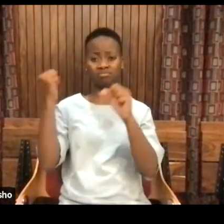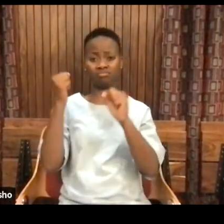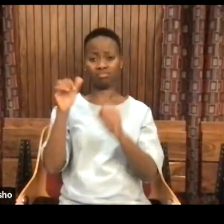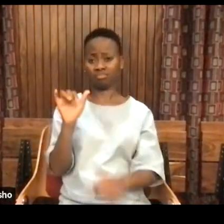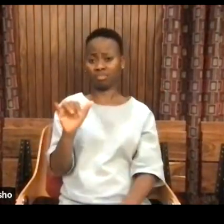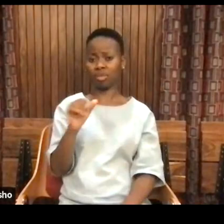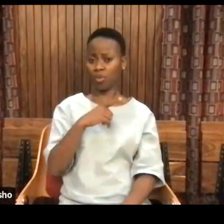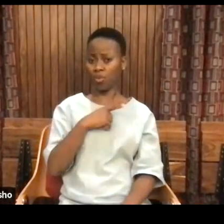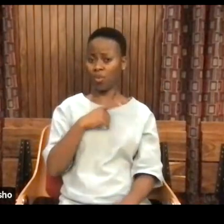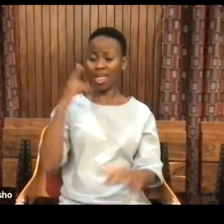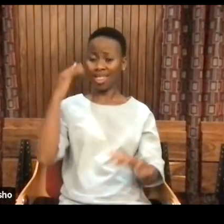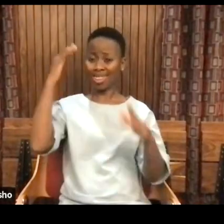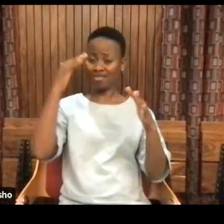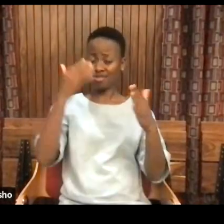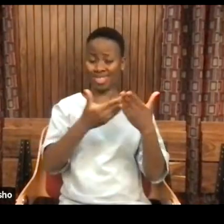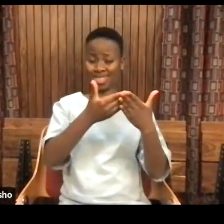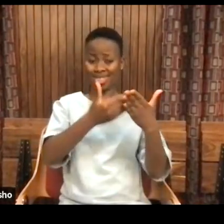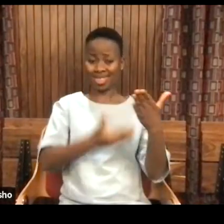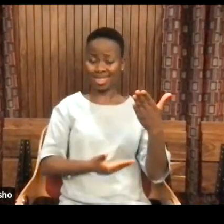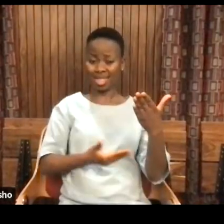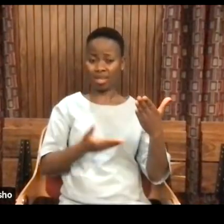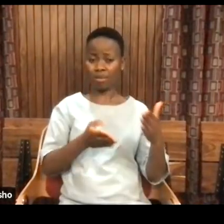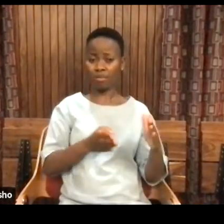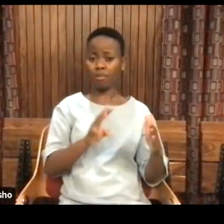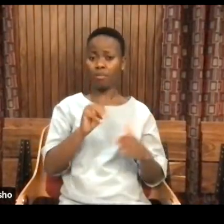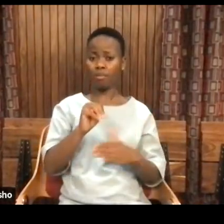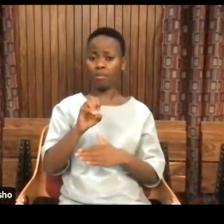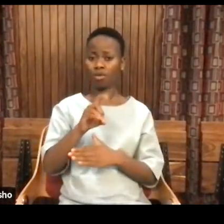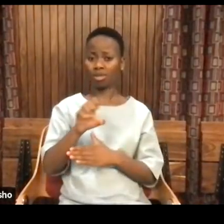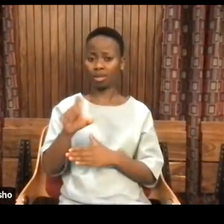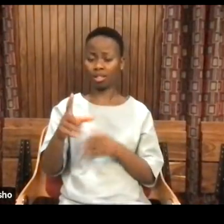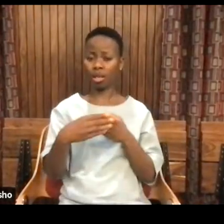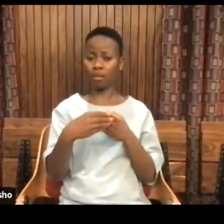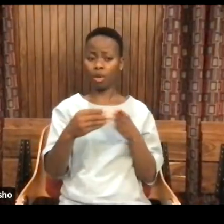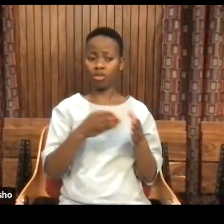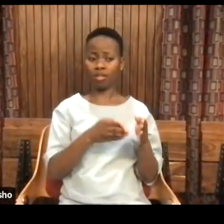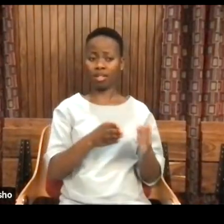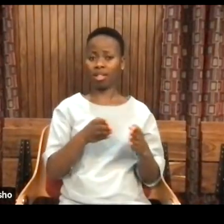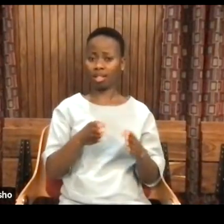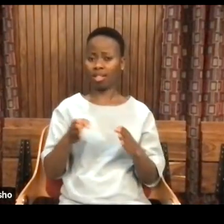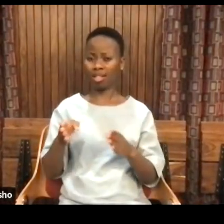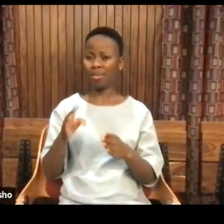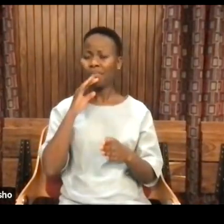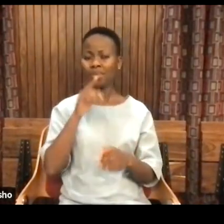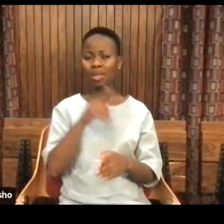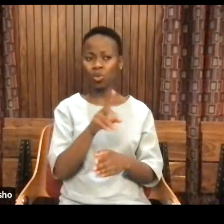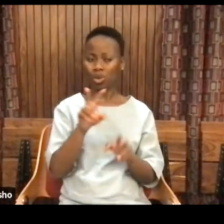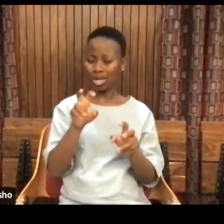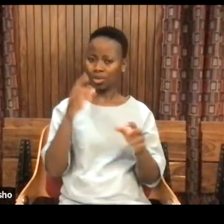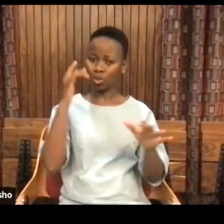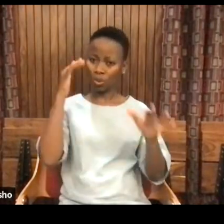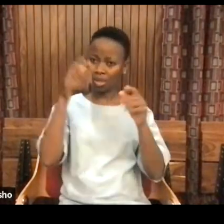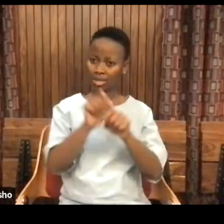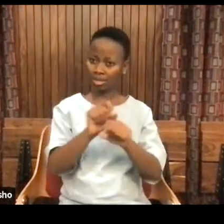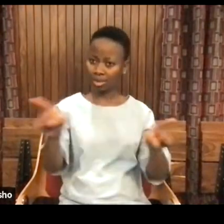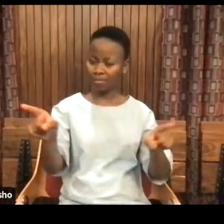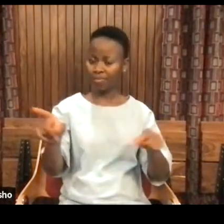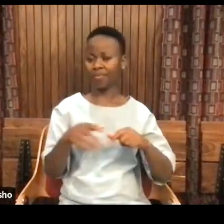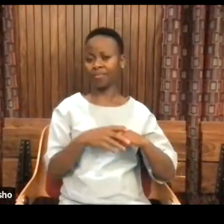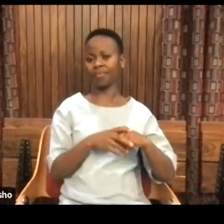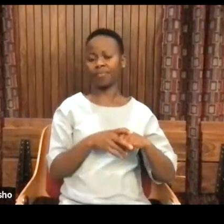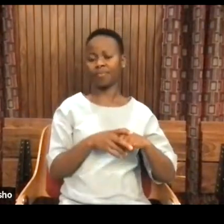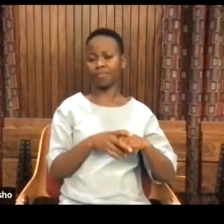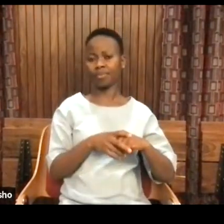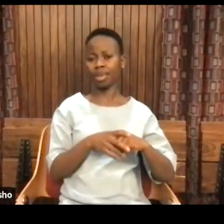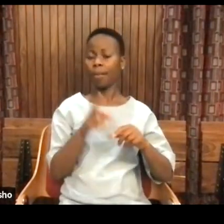theoretical models, it's important for us to begin to think. And as we begin to think and we begin to struggle